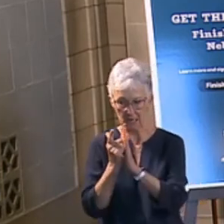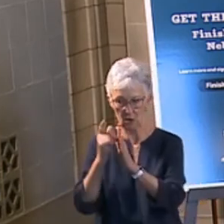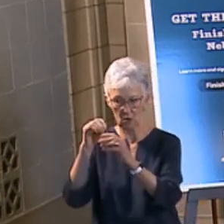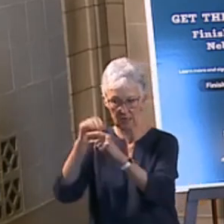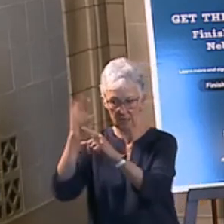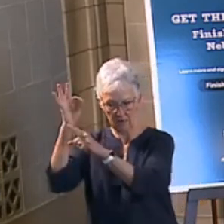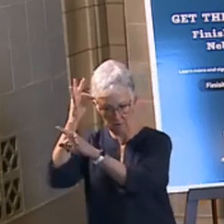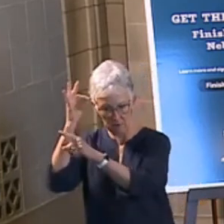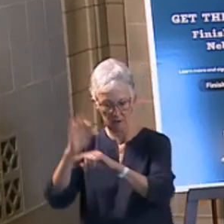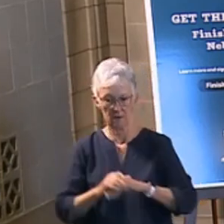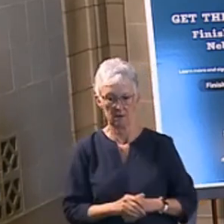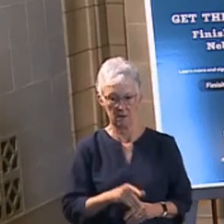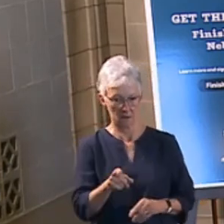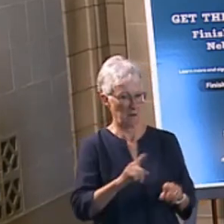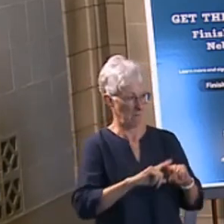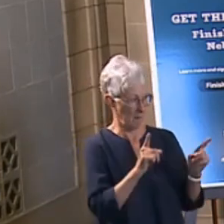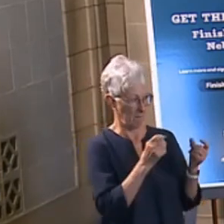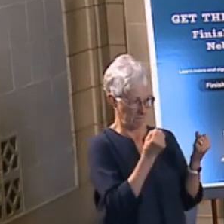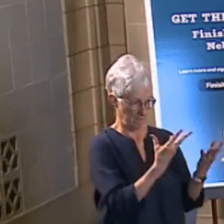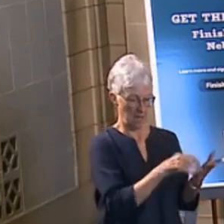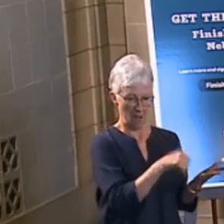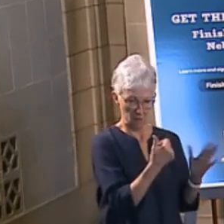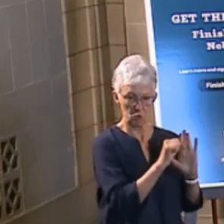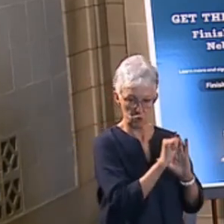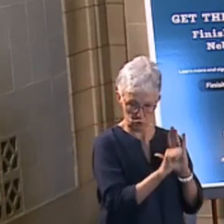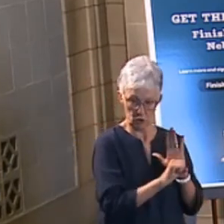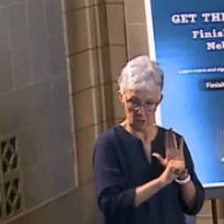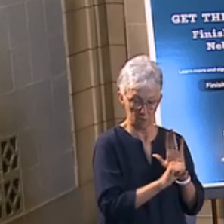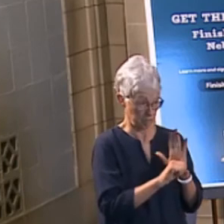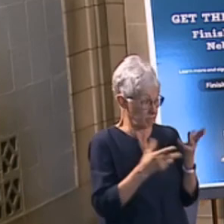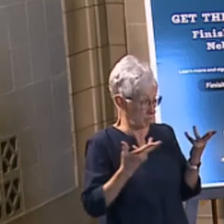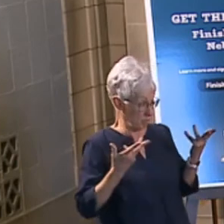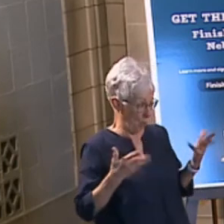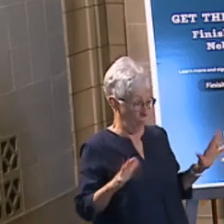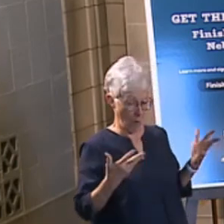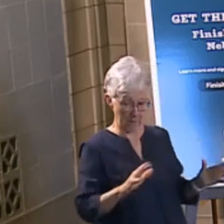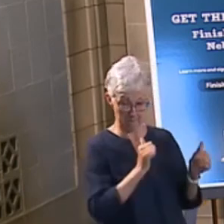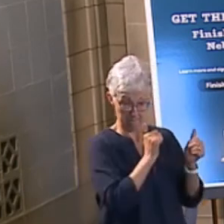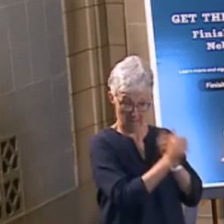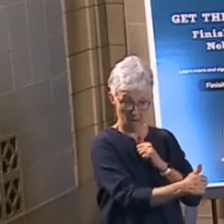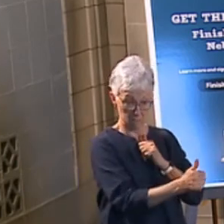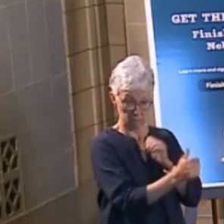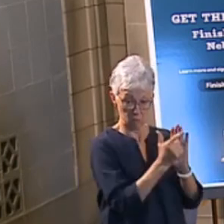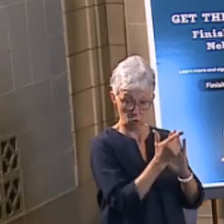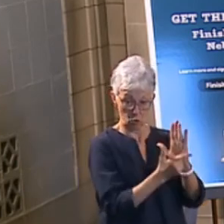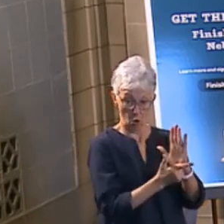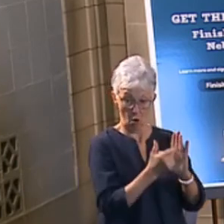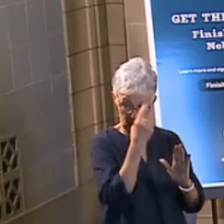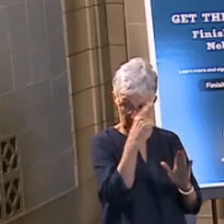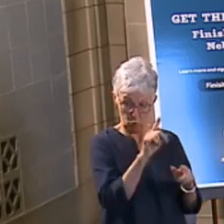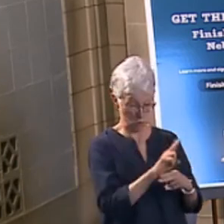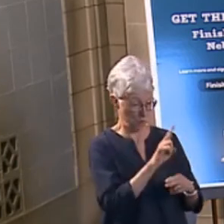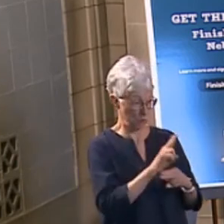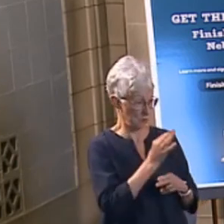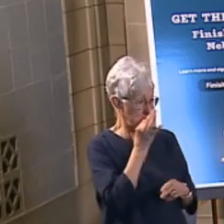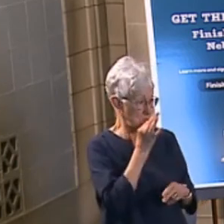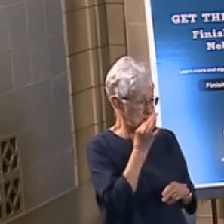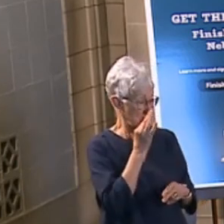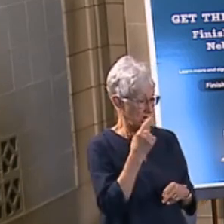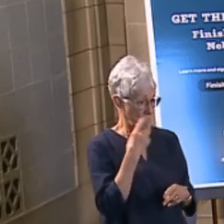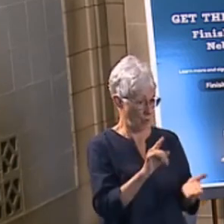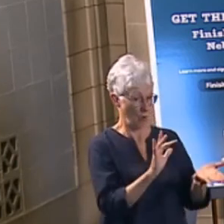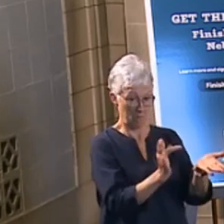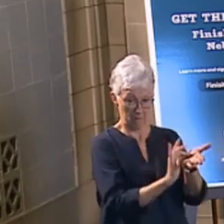but a large number of other states have effectively legalized it for medical purposes. So, other states have